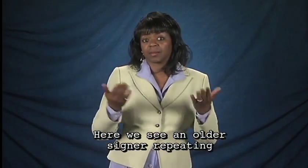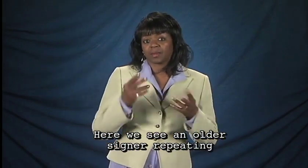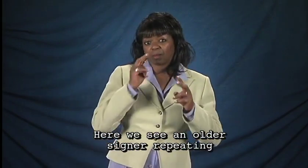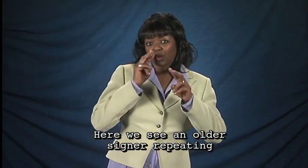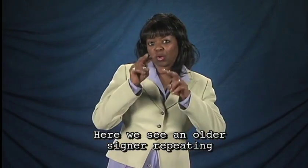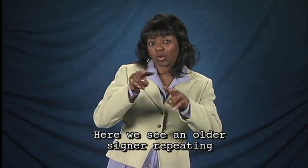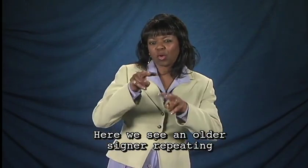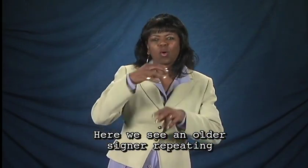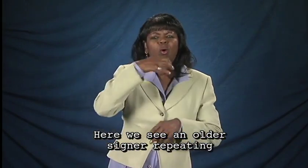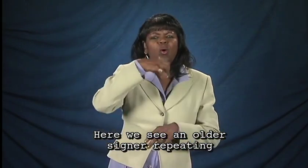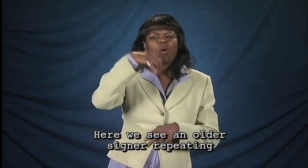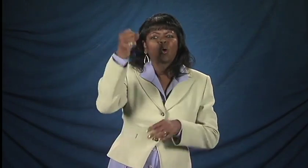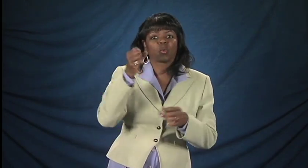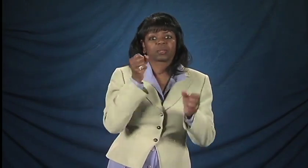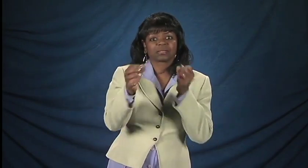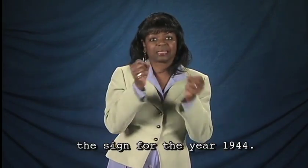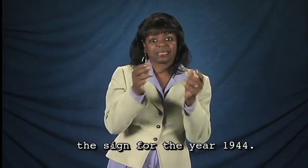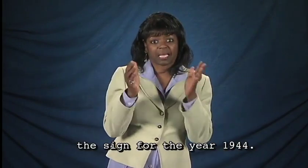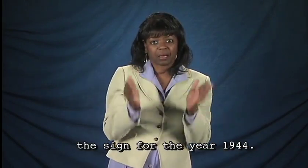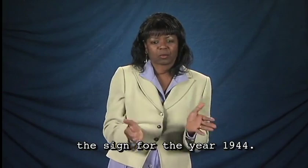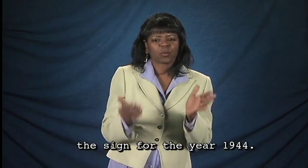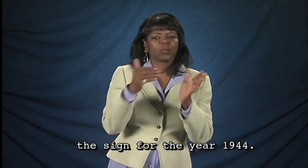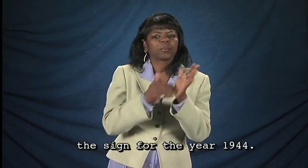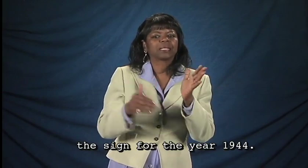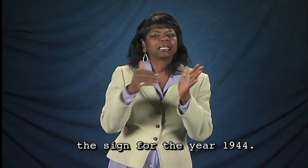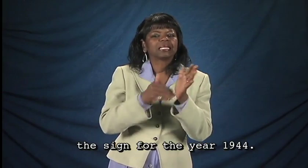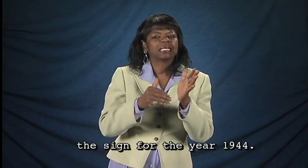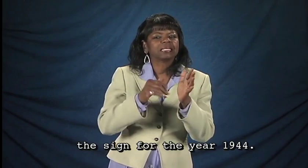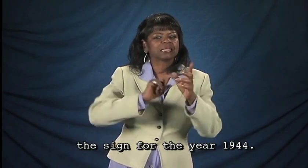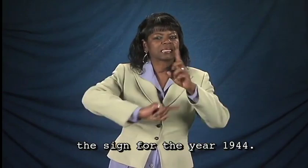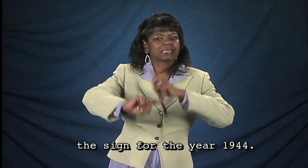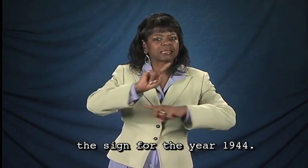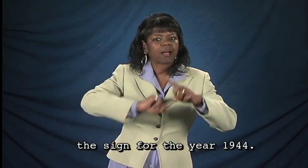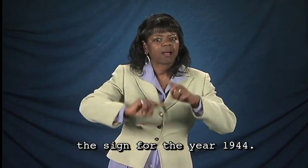Here we see an older signer repeating the sign for the year 1944.